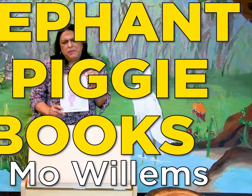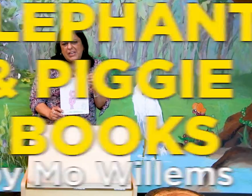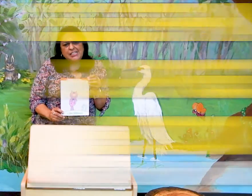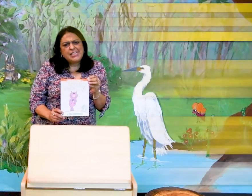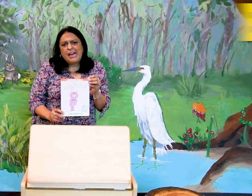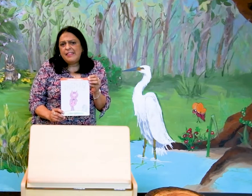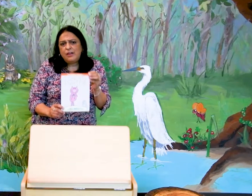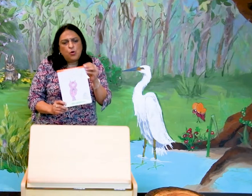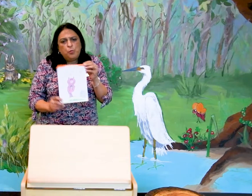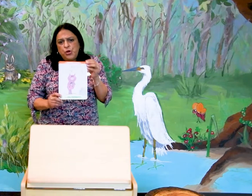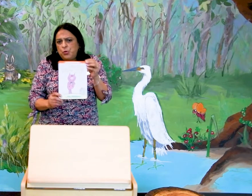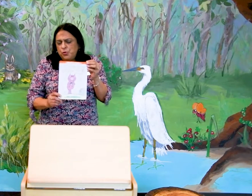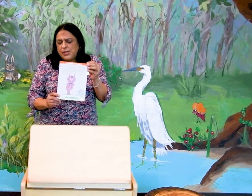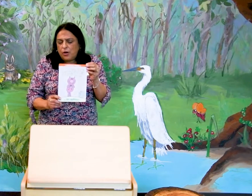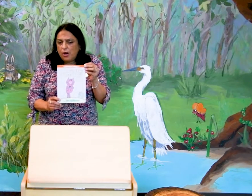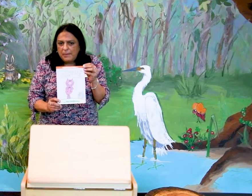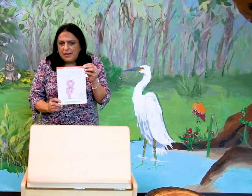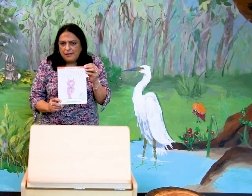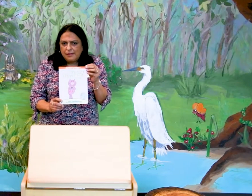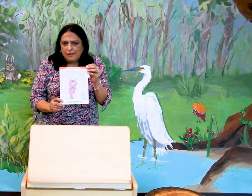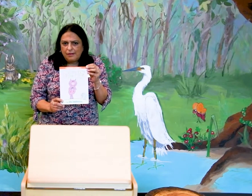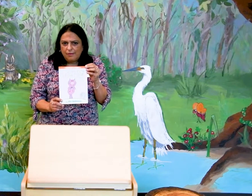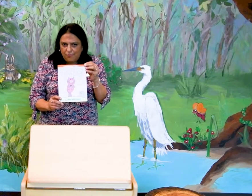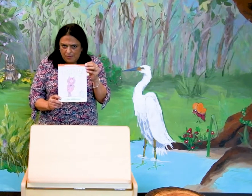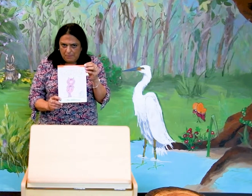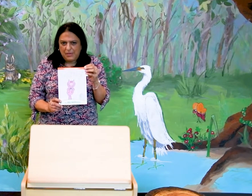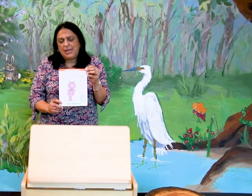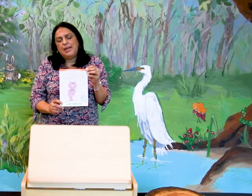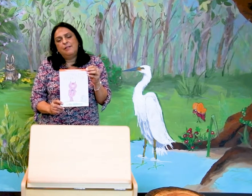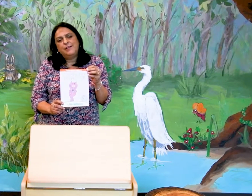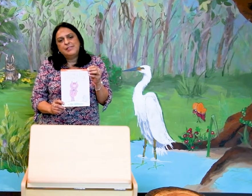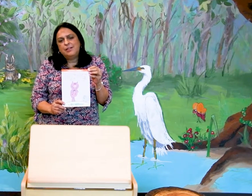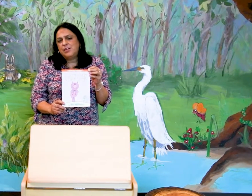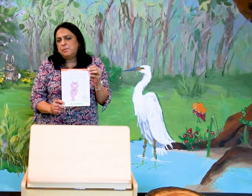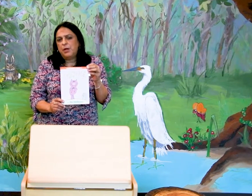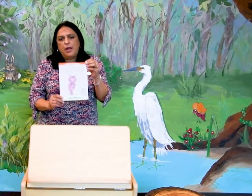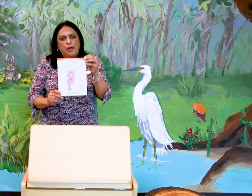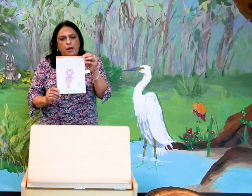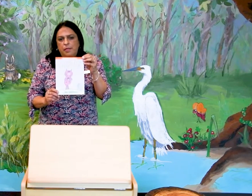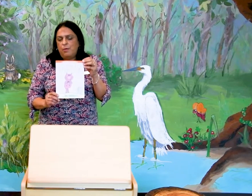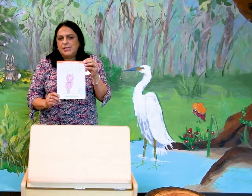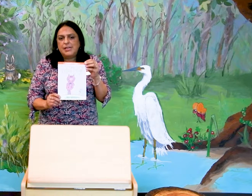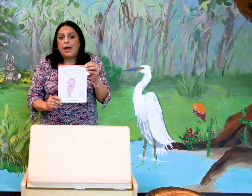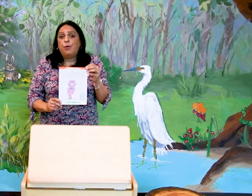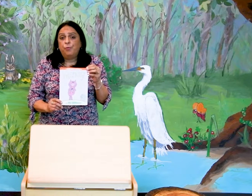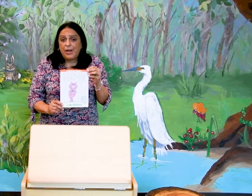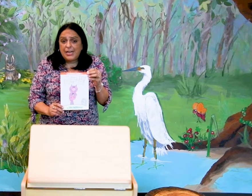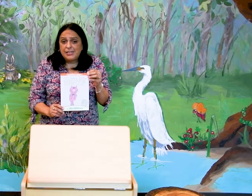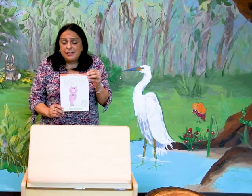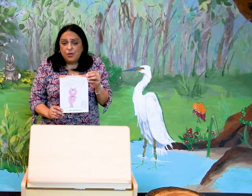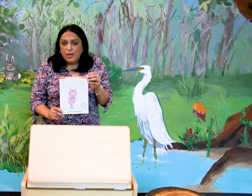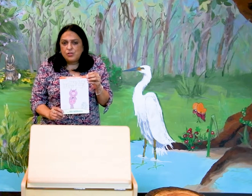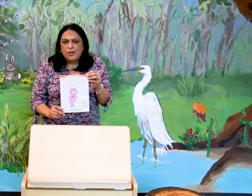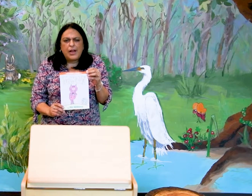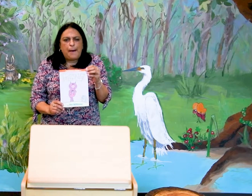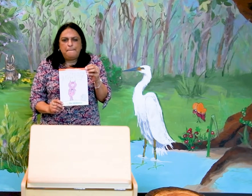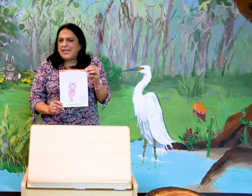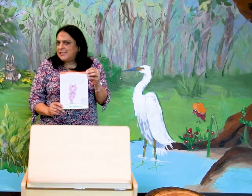really sad that no more new books are coming from the Piggy and Elephant series. But the ones that are already in circulation are amazing.